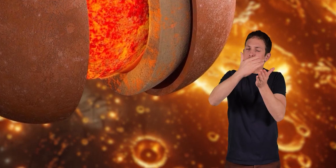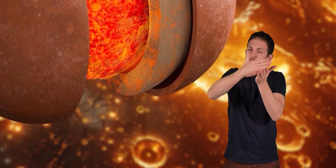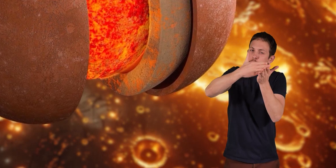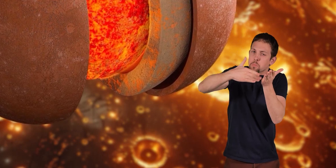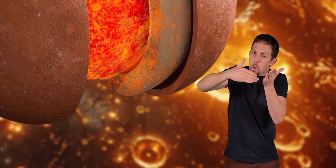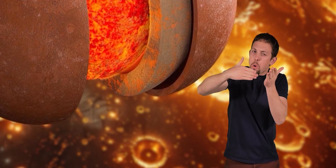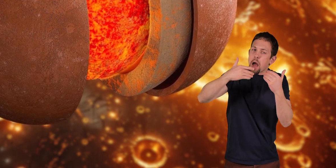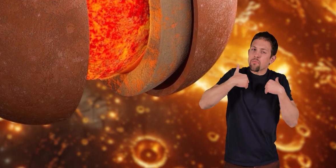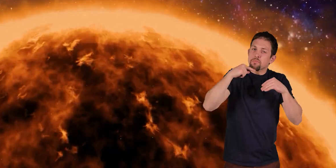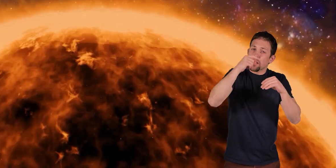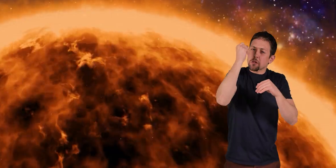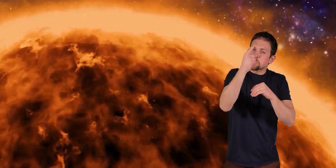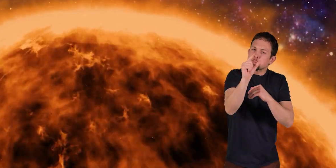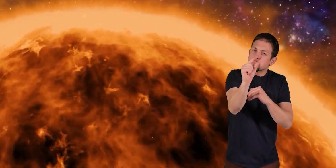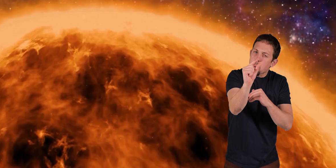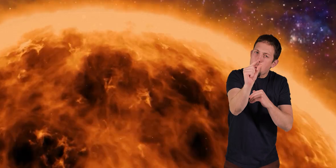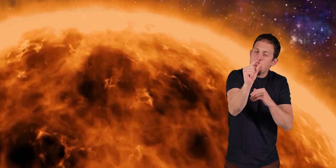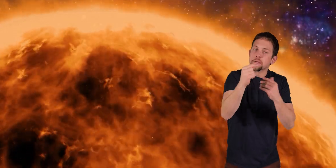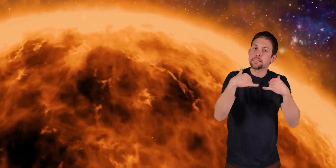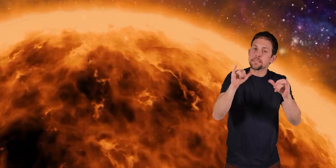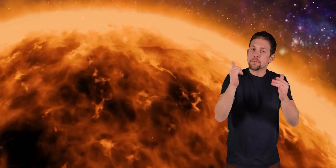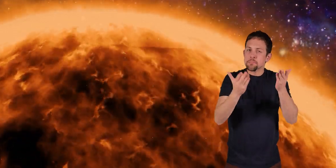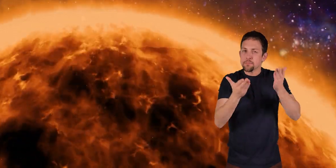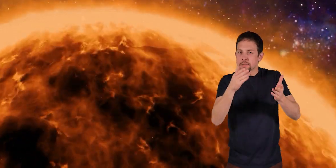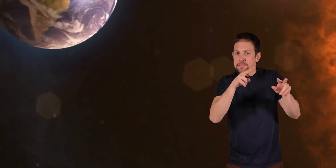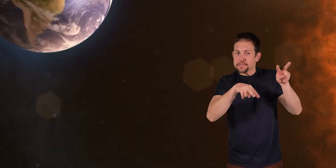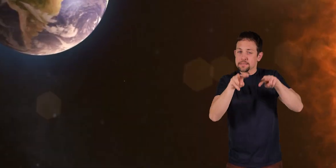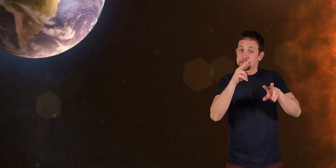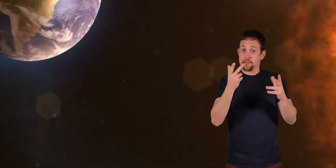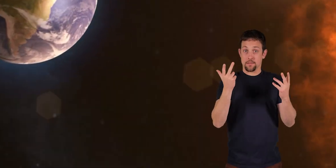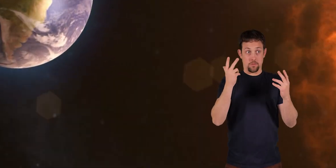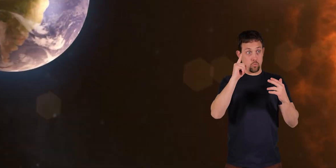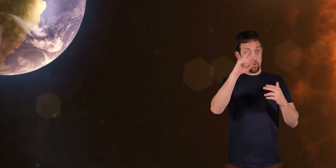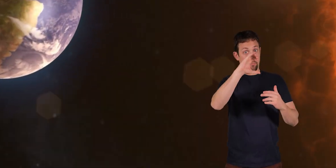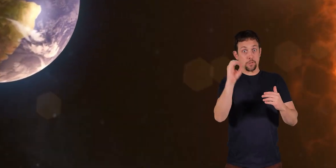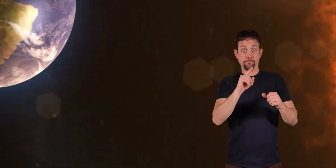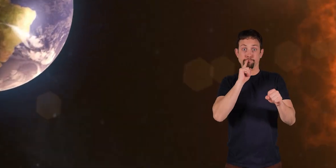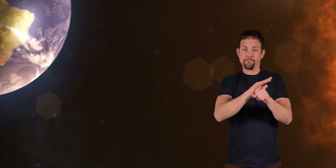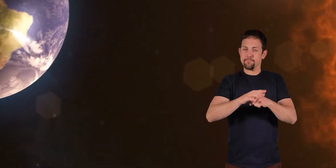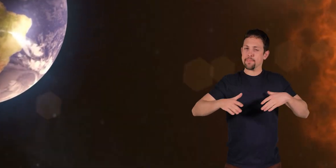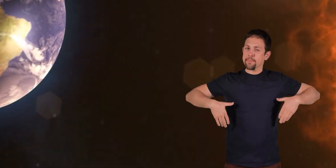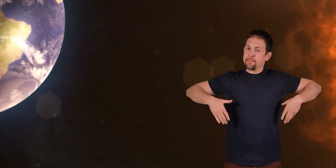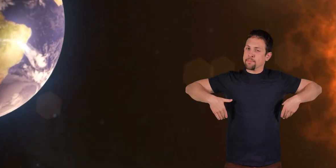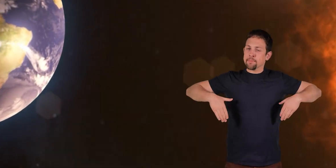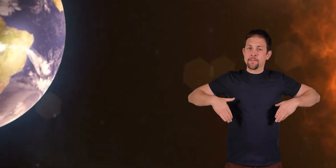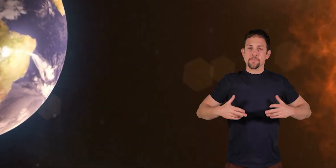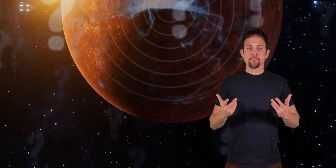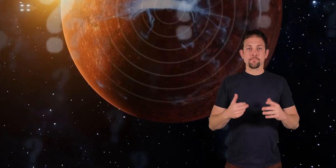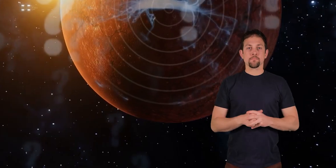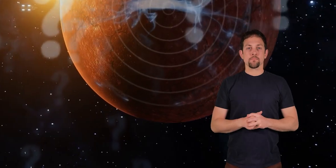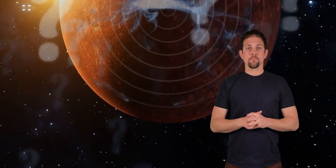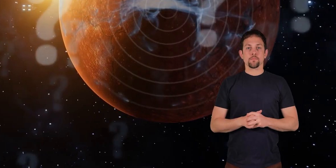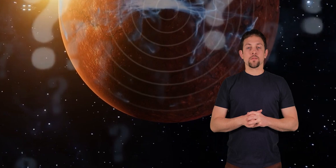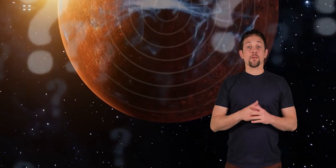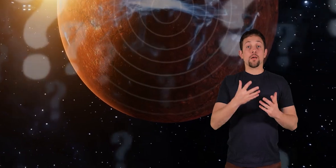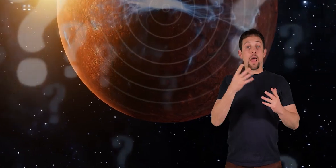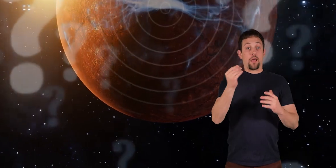molten, despite its small size. But no one is 100% sure. And so the presence of